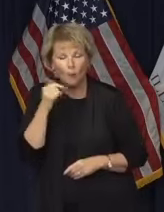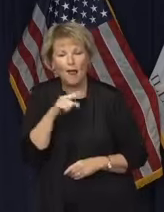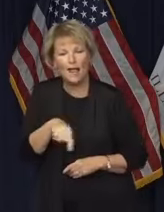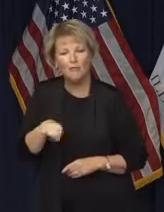home and being